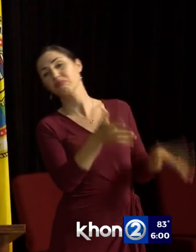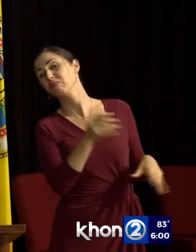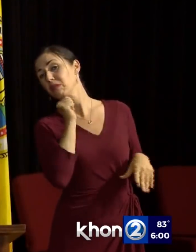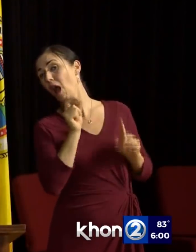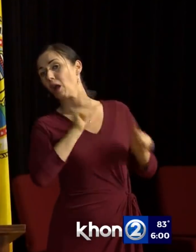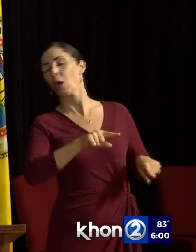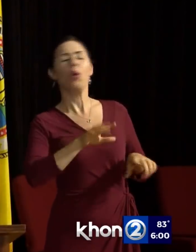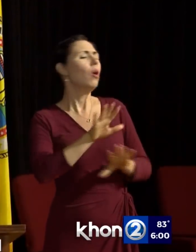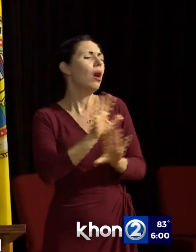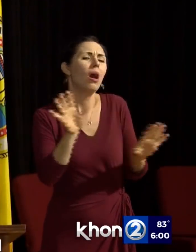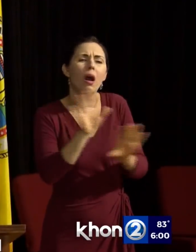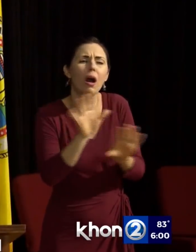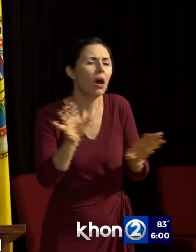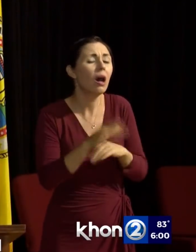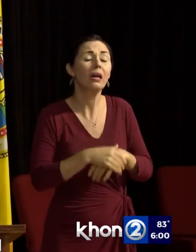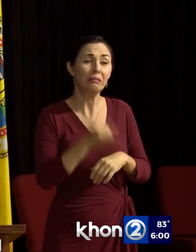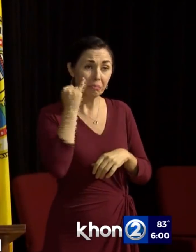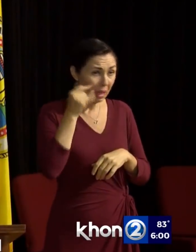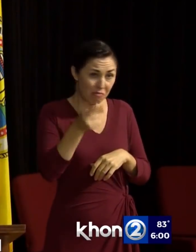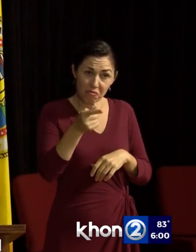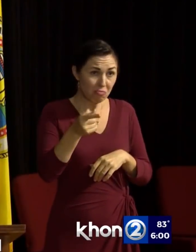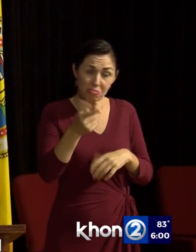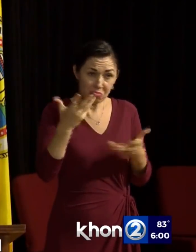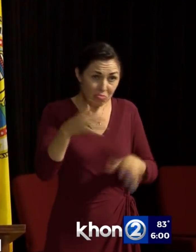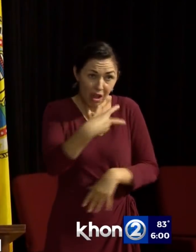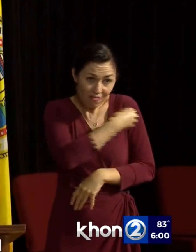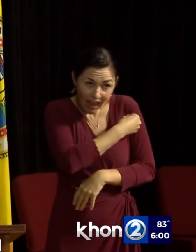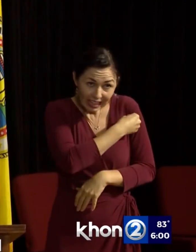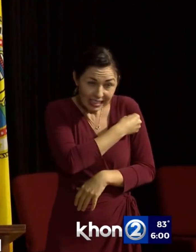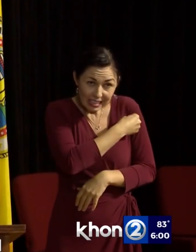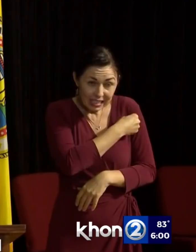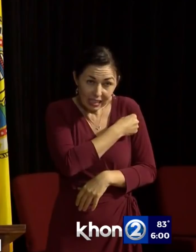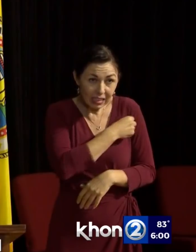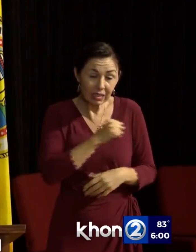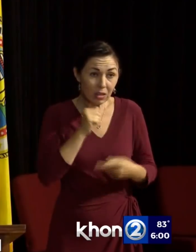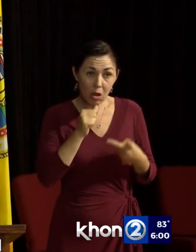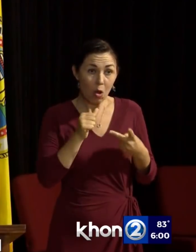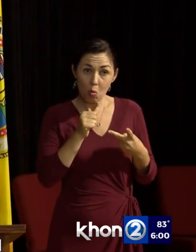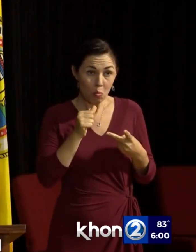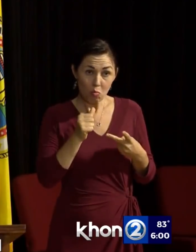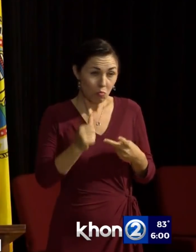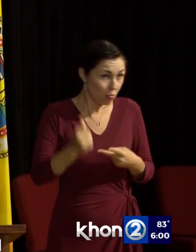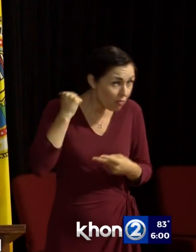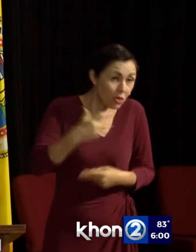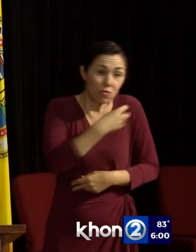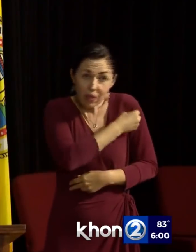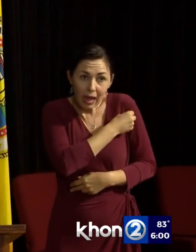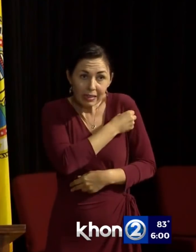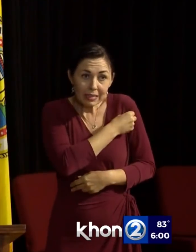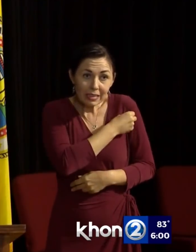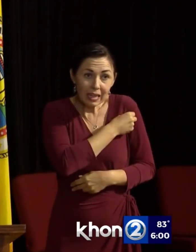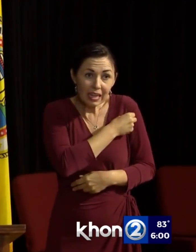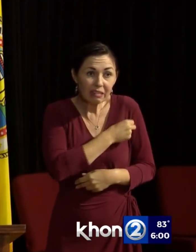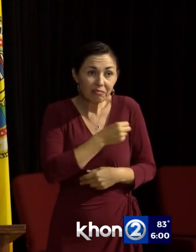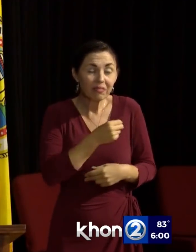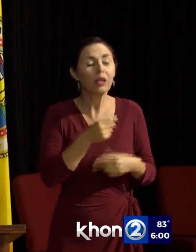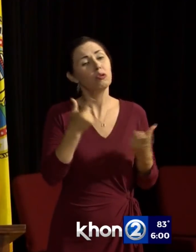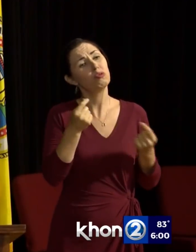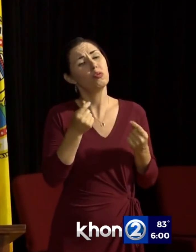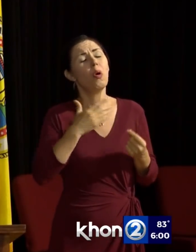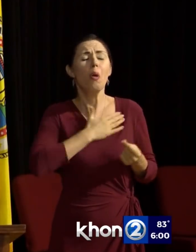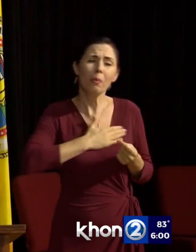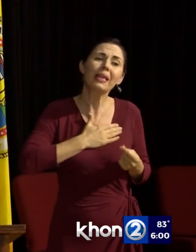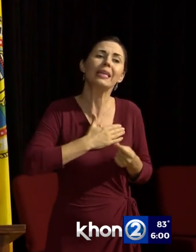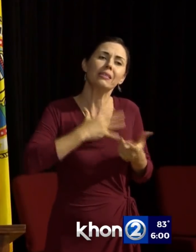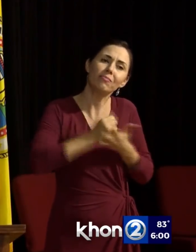If you're not vaccinated and you're not going to get vaccinated, go get takeout. Don't stop eating in restaurants. We need